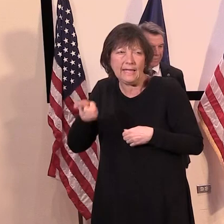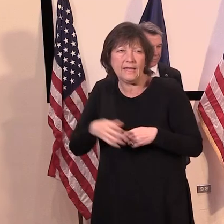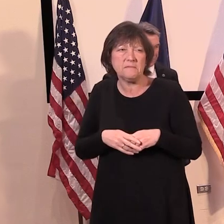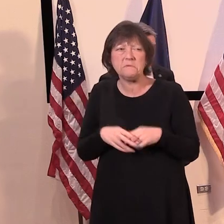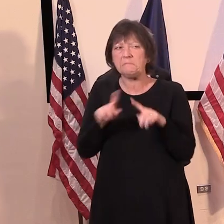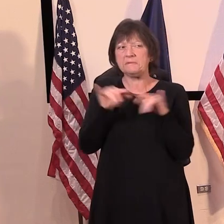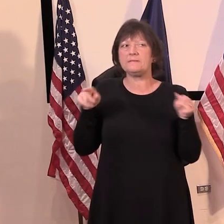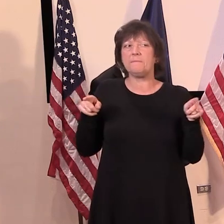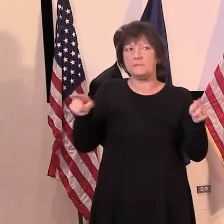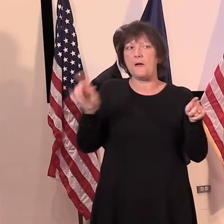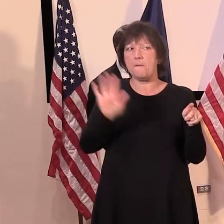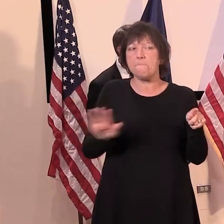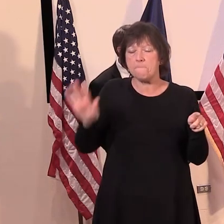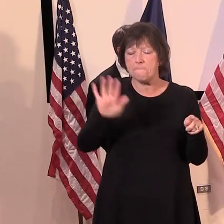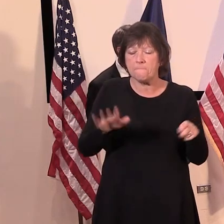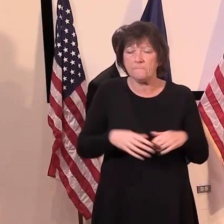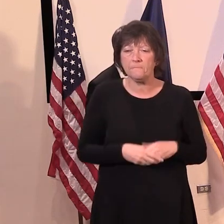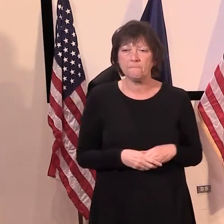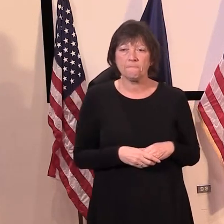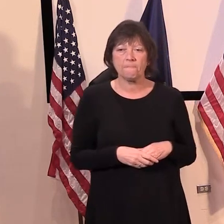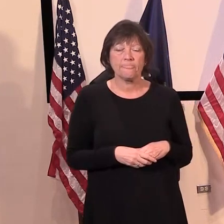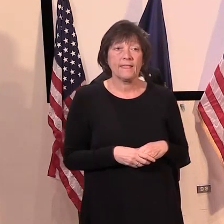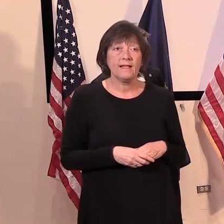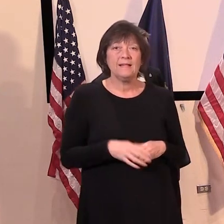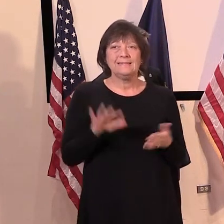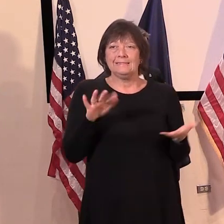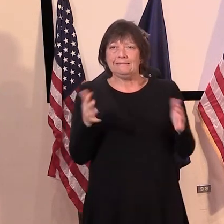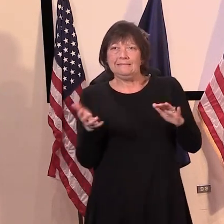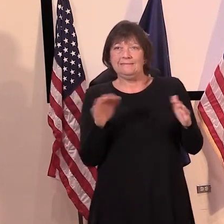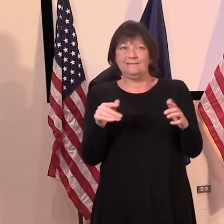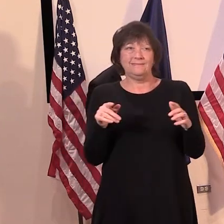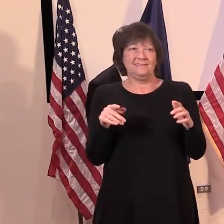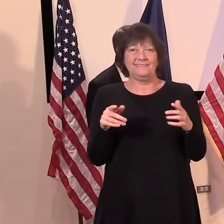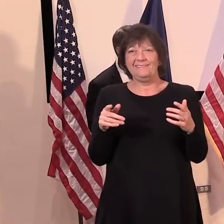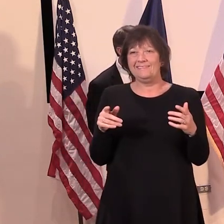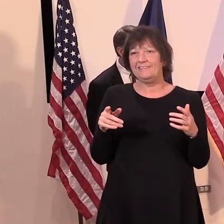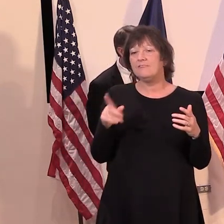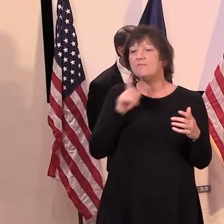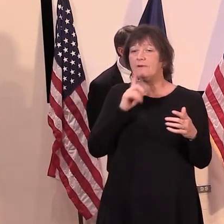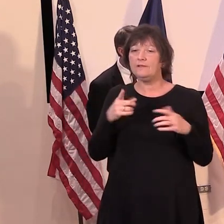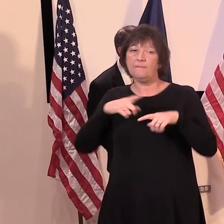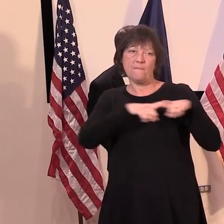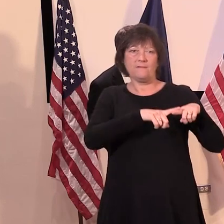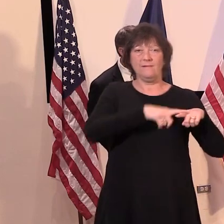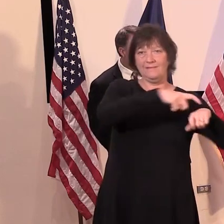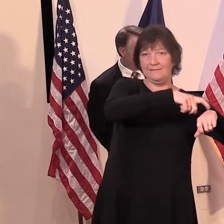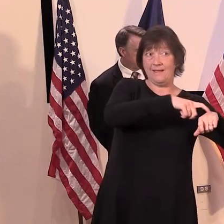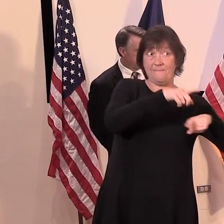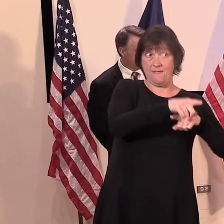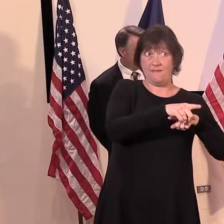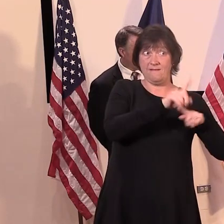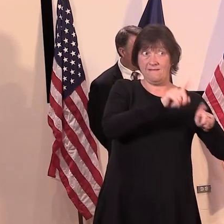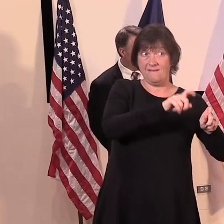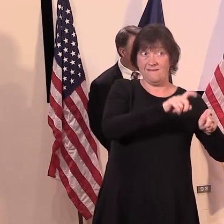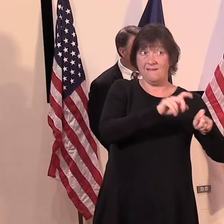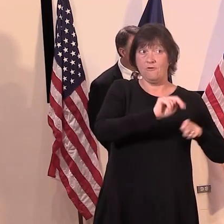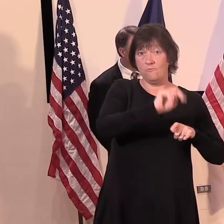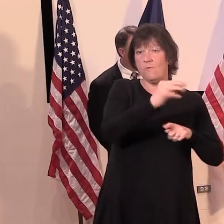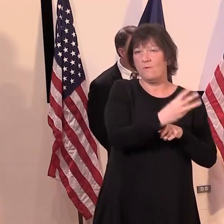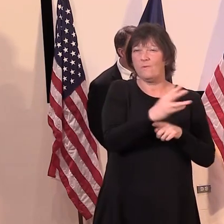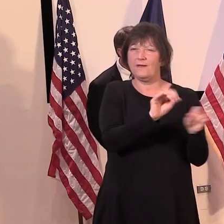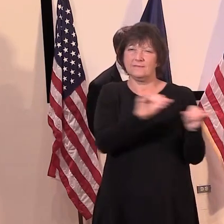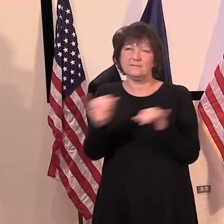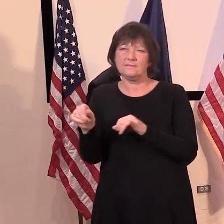relatively, uh, in short order here. It's sort of in conjunction with the timeframe that we're doing, uh, Northwest